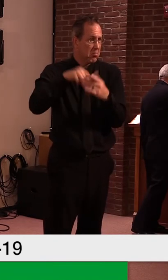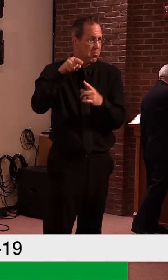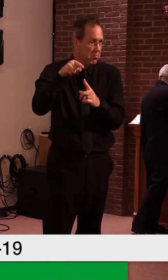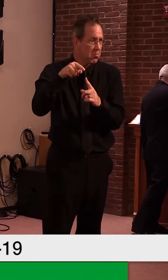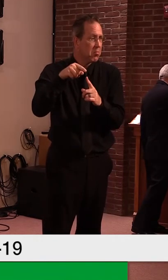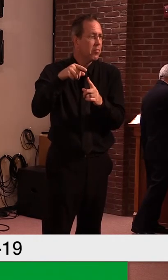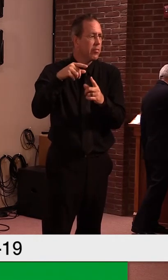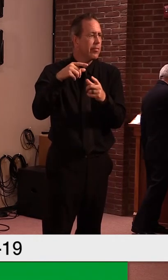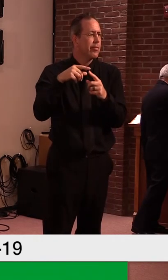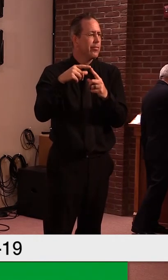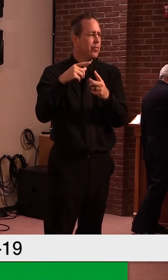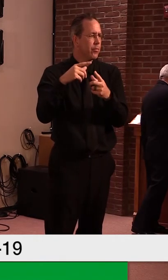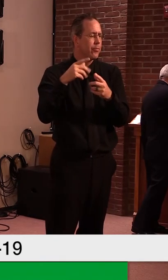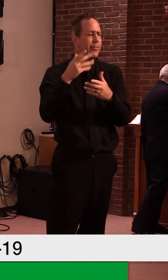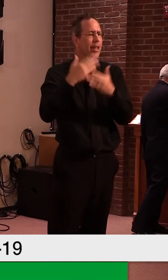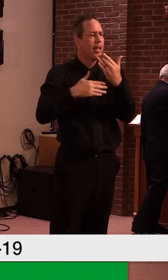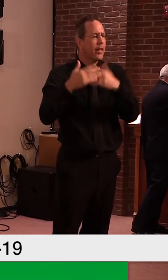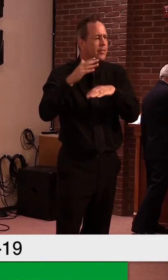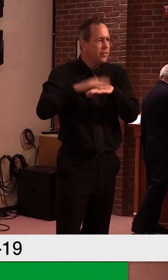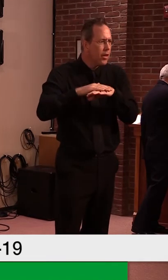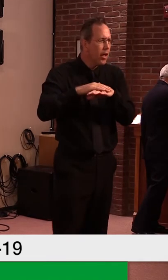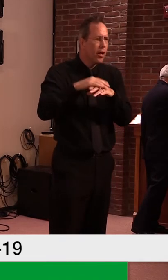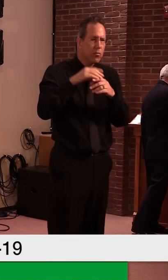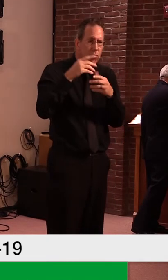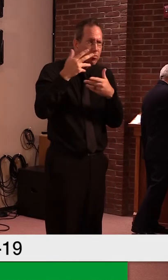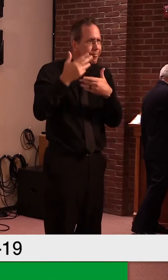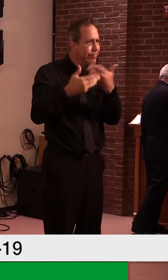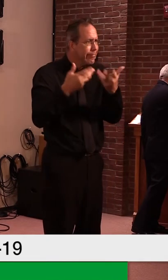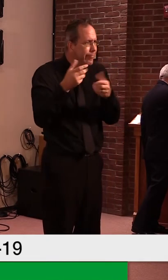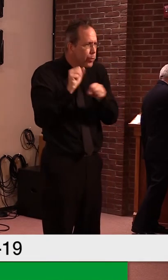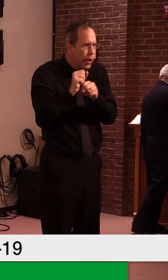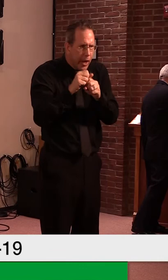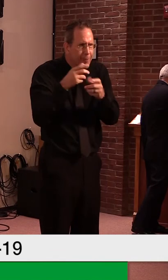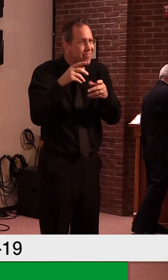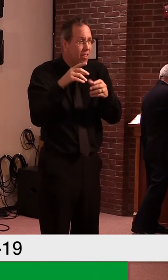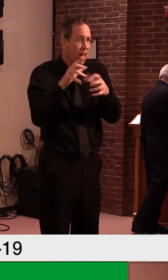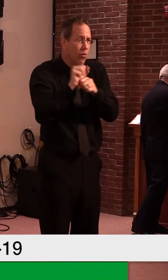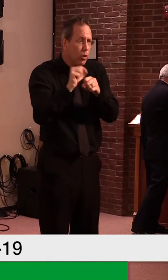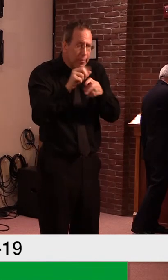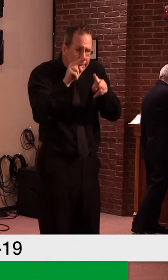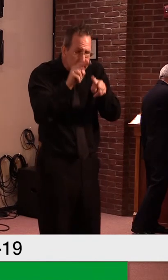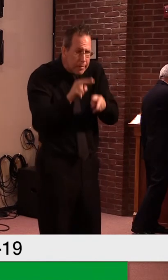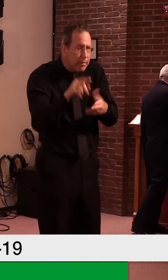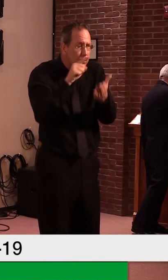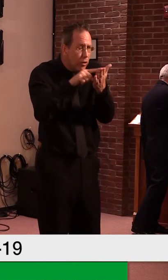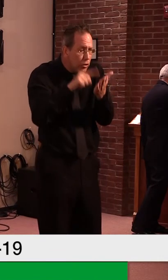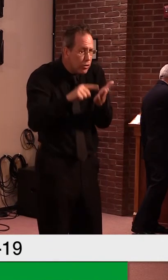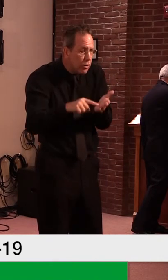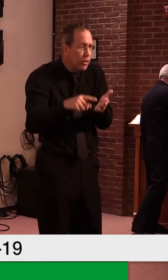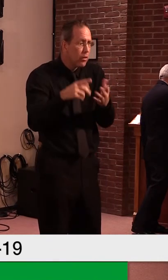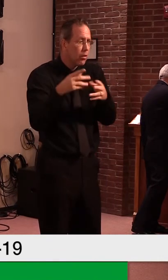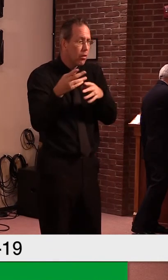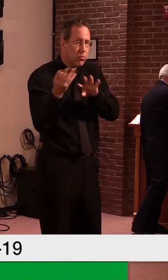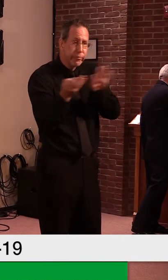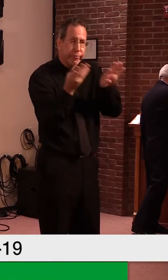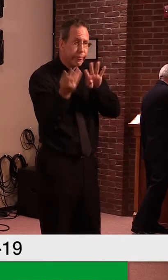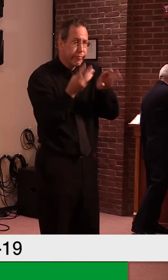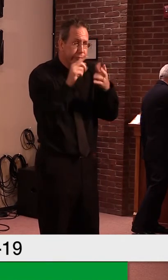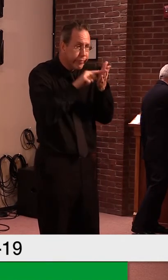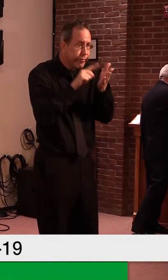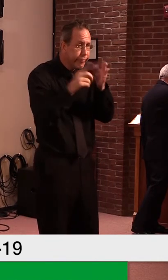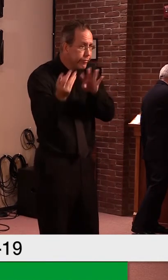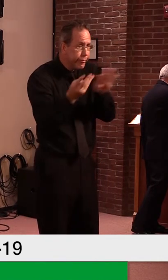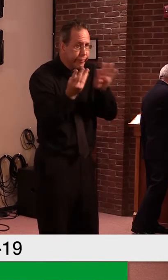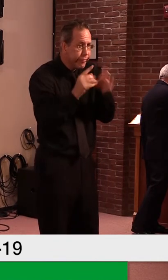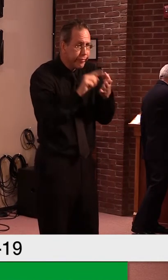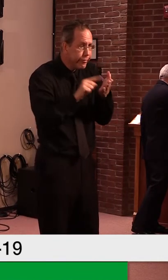and it takes quite some time. And we still have, I want to say about 400 applications that are in the queue, um, awaiting